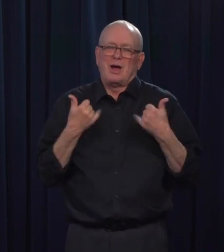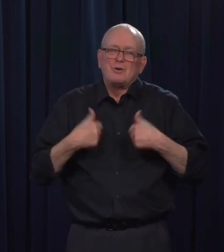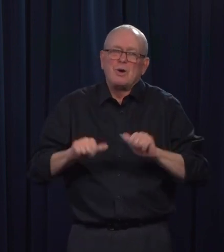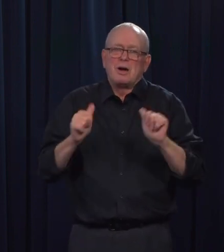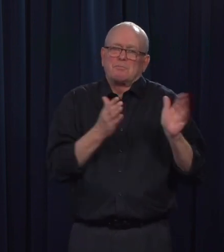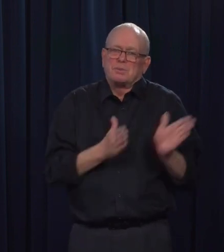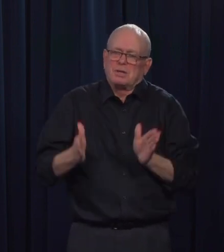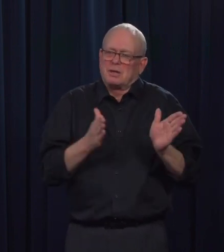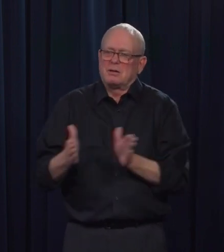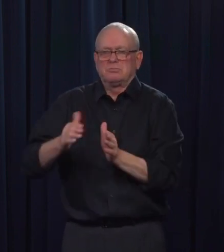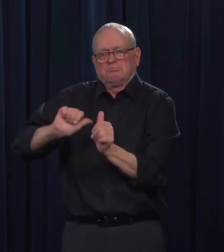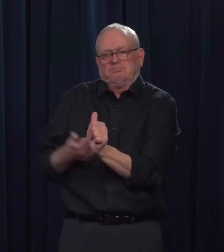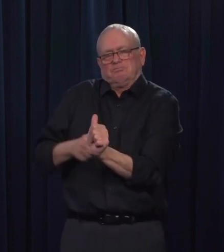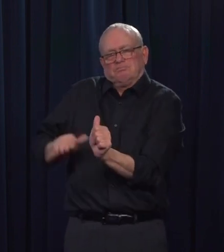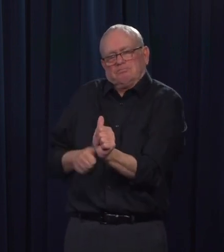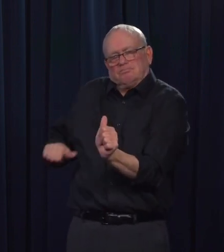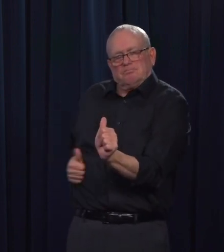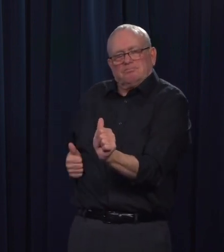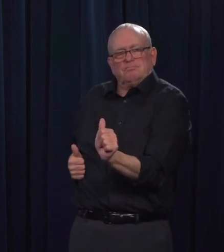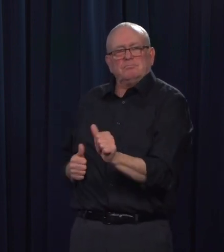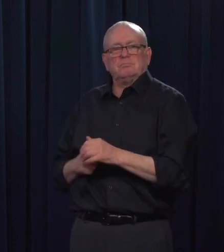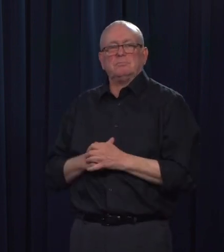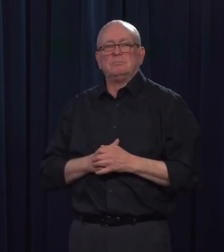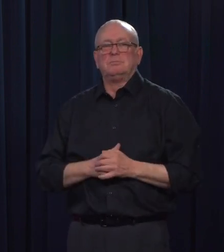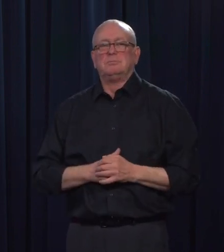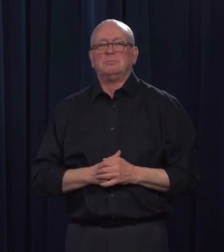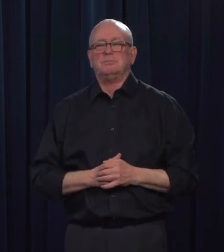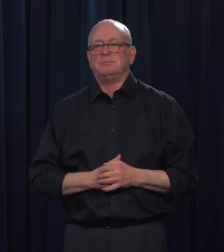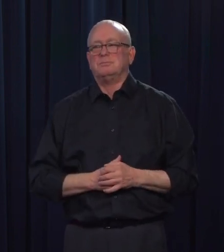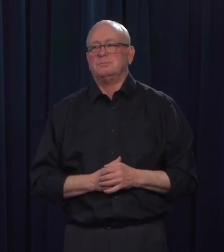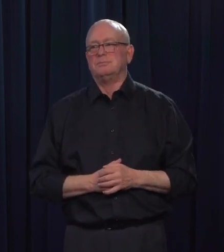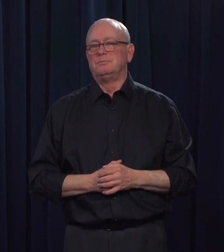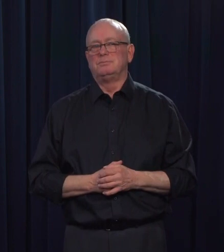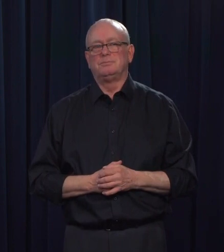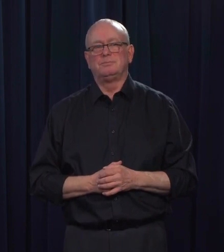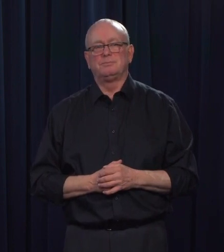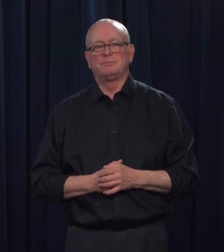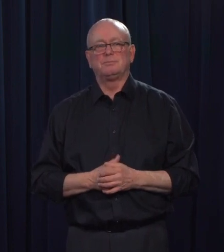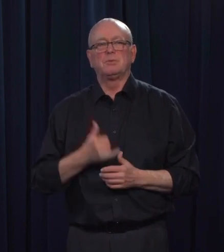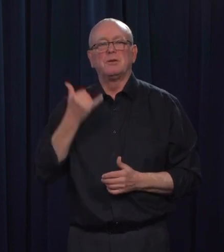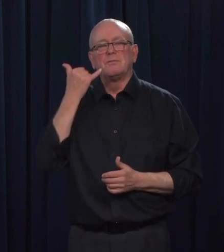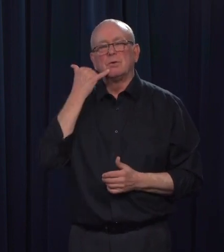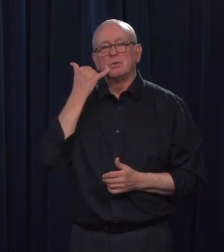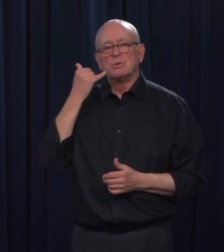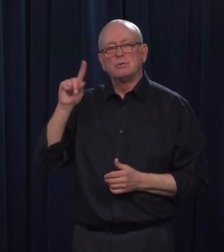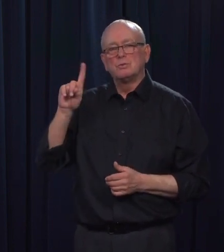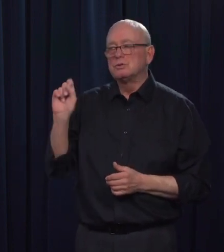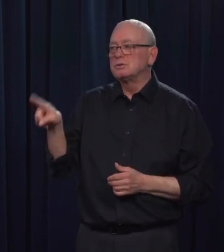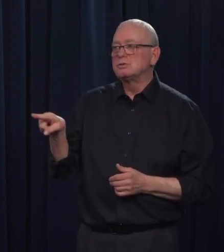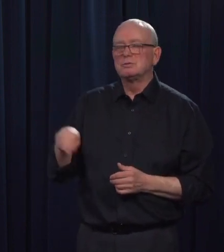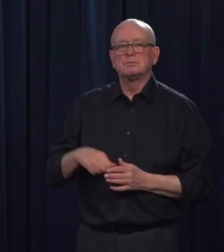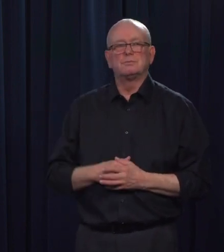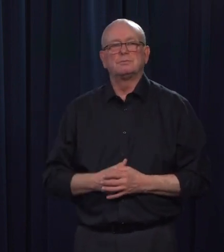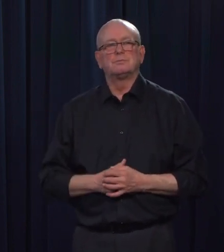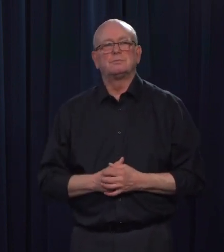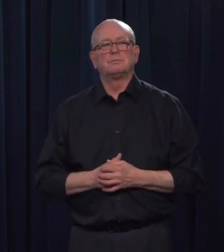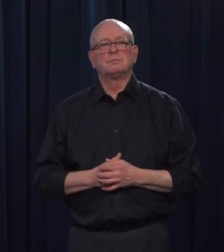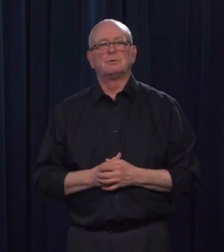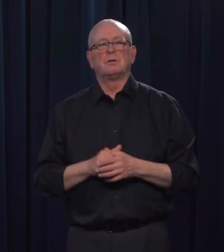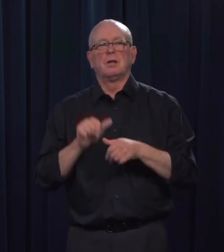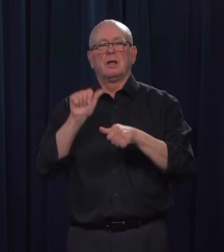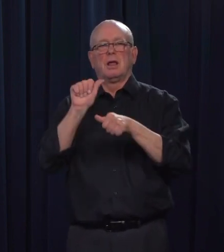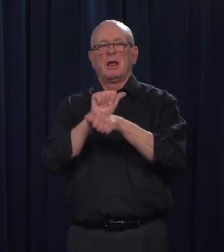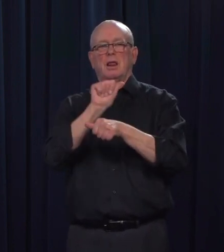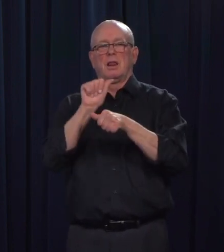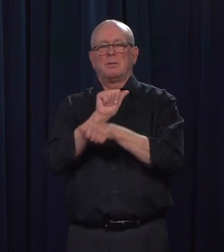Operator, can you please put on the next caller? Our next question comes from Catherine Krakowski of Alberta Today. Your line is open.